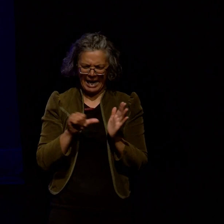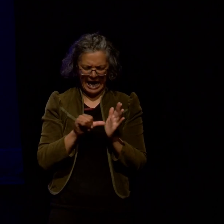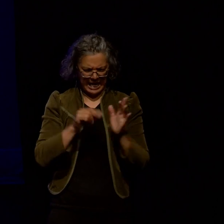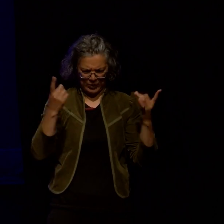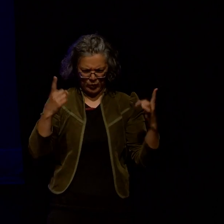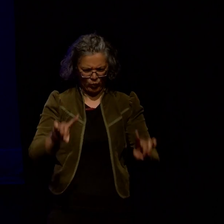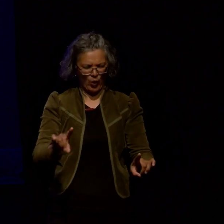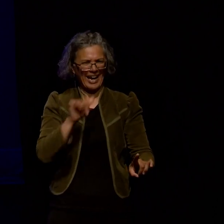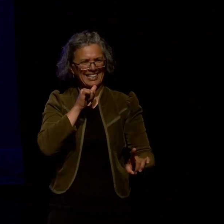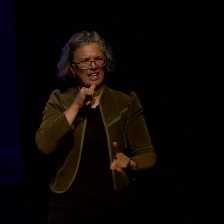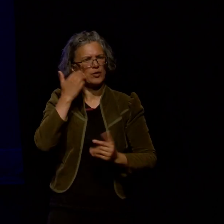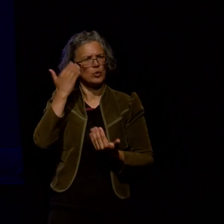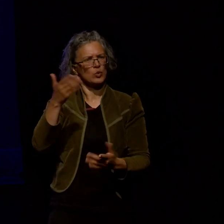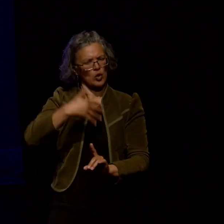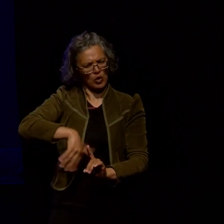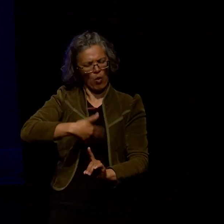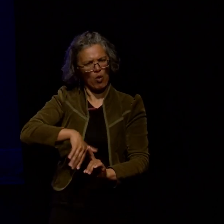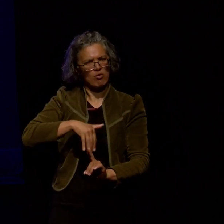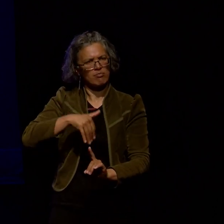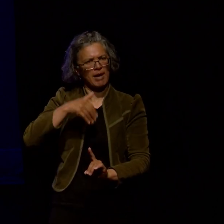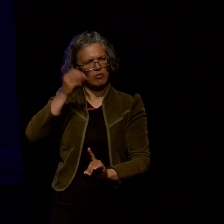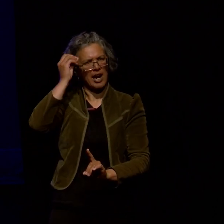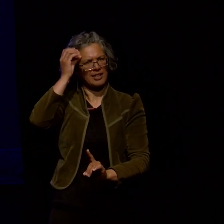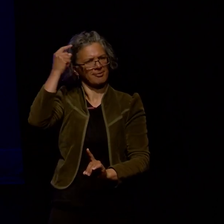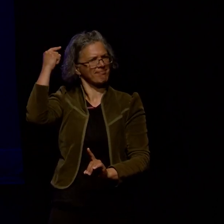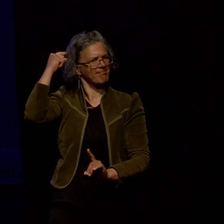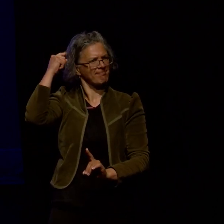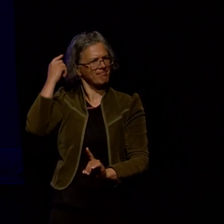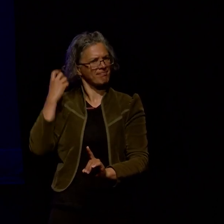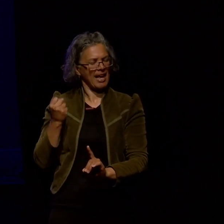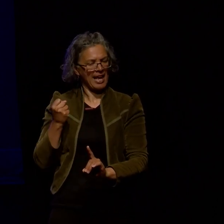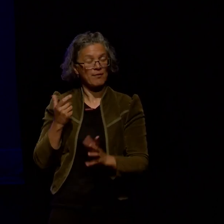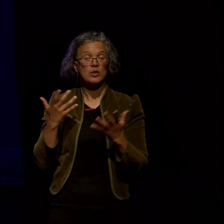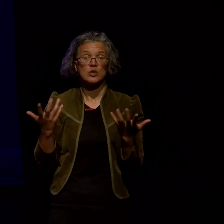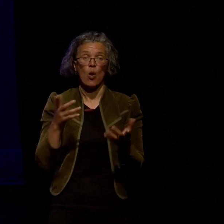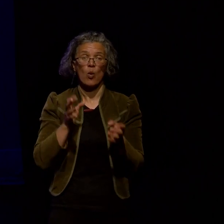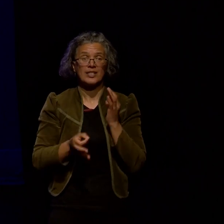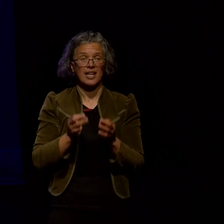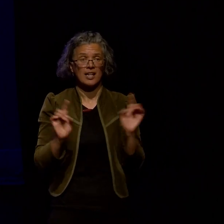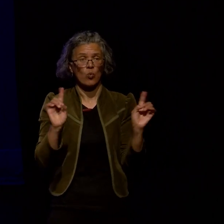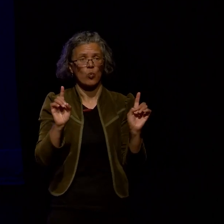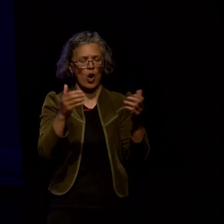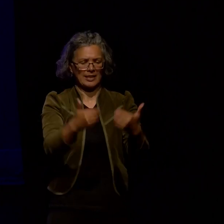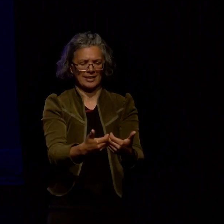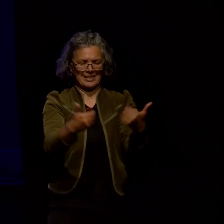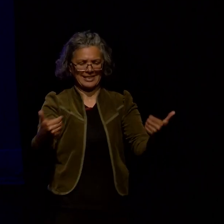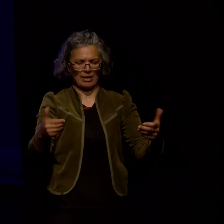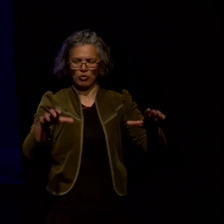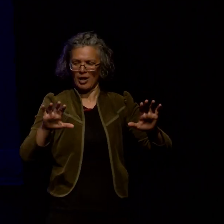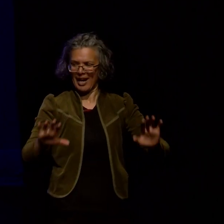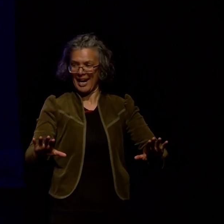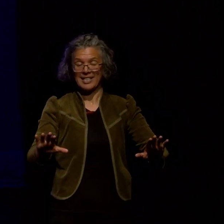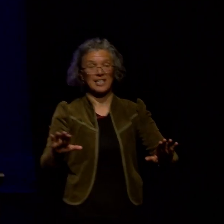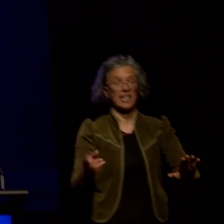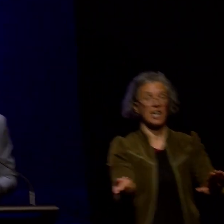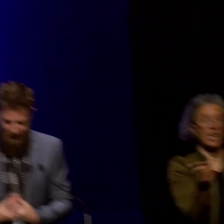into if you don't have the foreknowledge and what I did was I decided to separate those two things out and so this first map